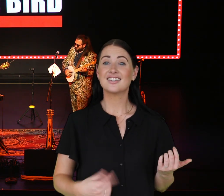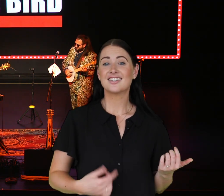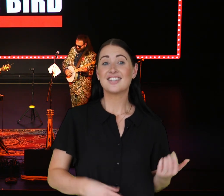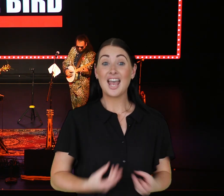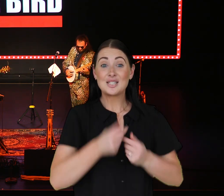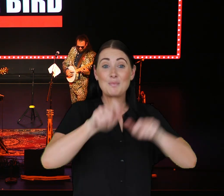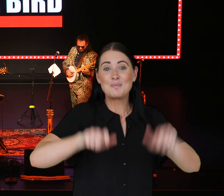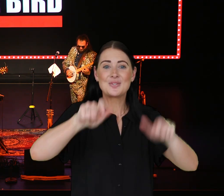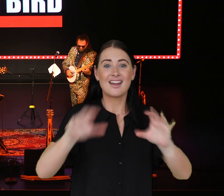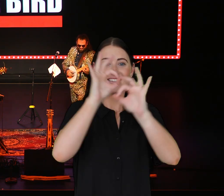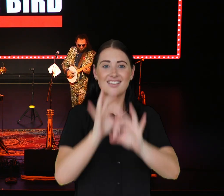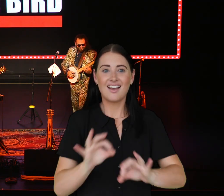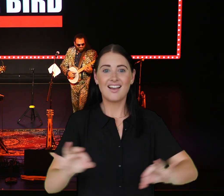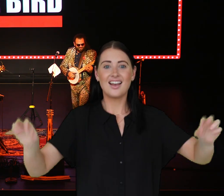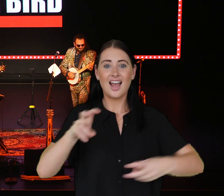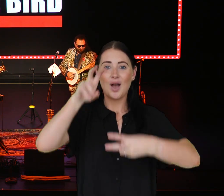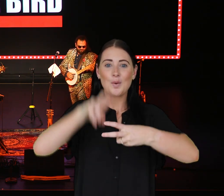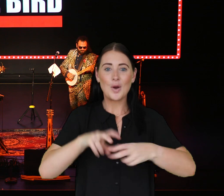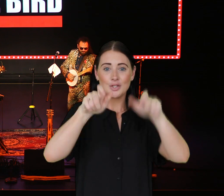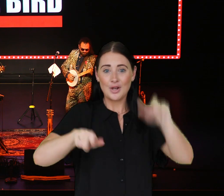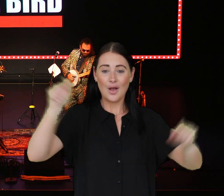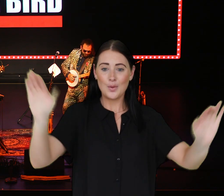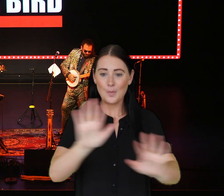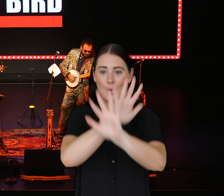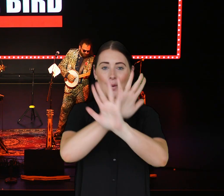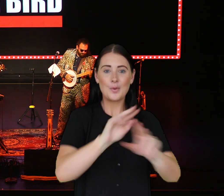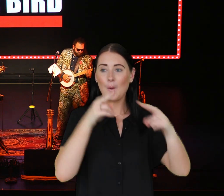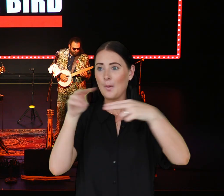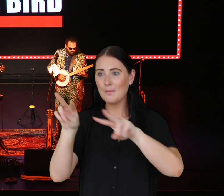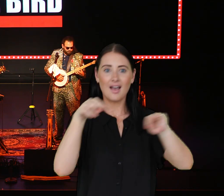People sit in silence and watch the world go by